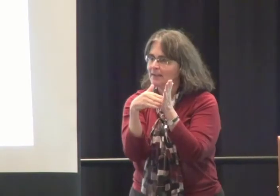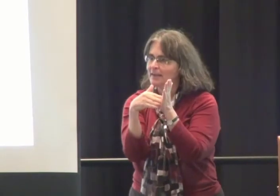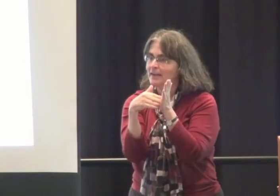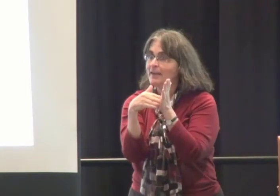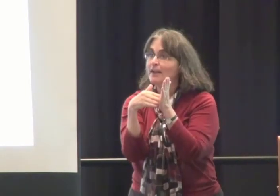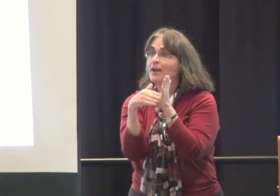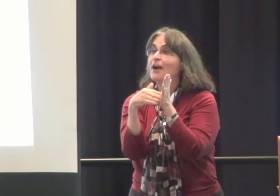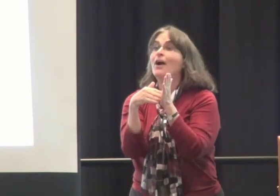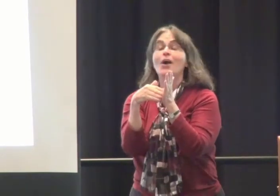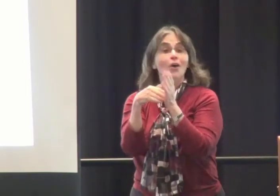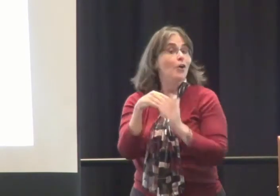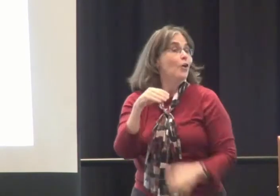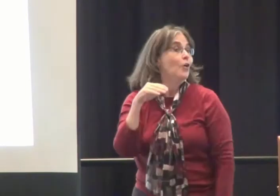dreams that they have with their students.